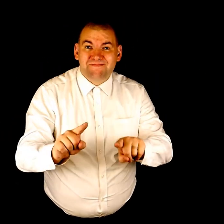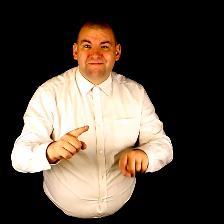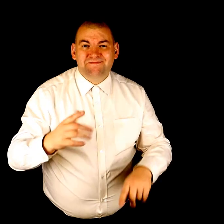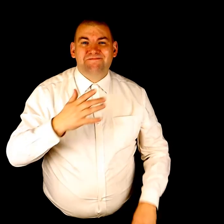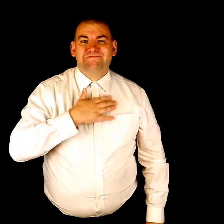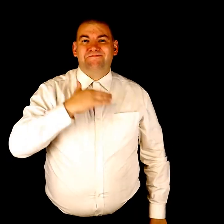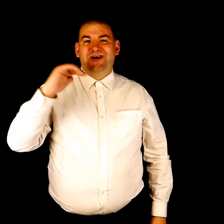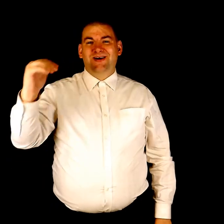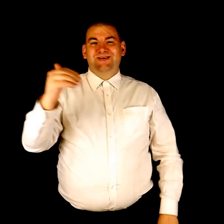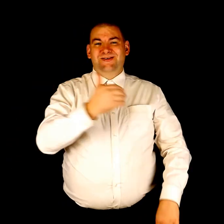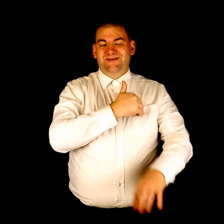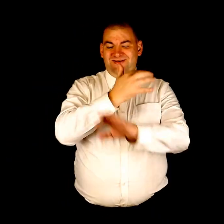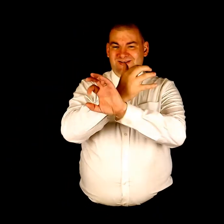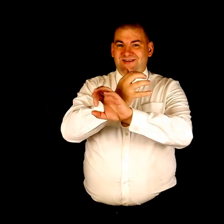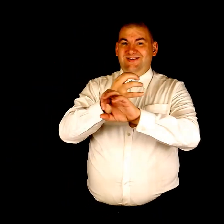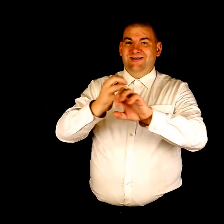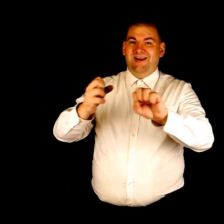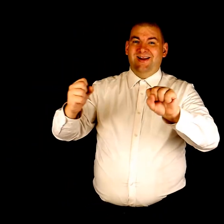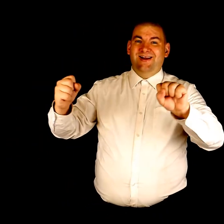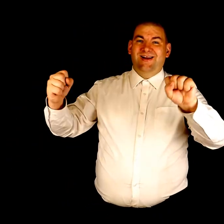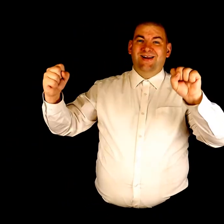moment He saved my soul soul